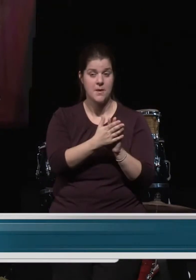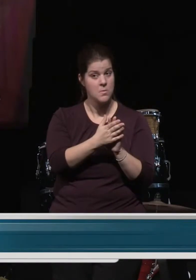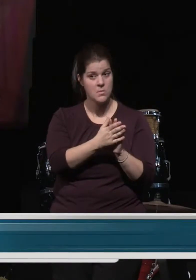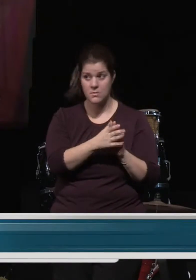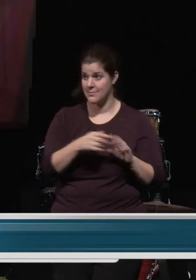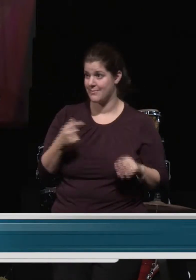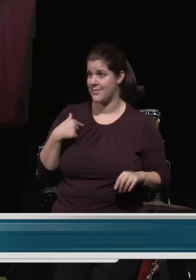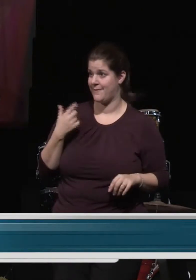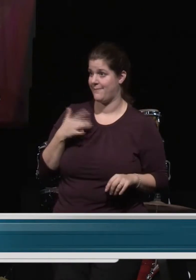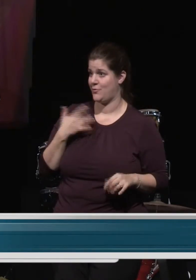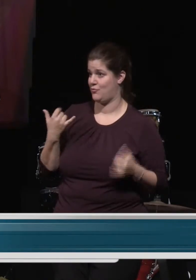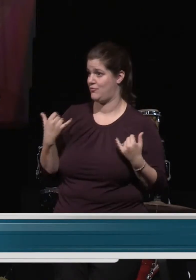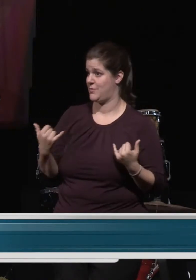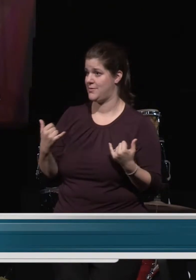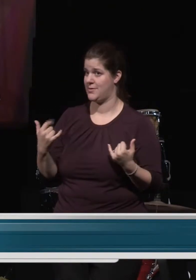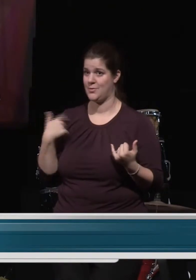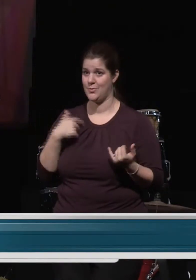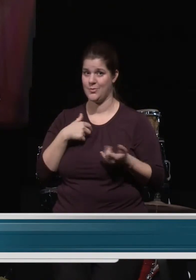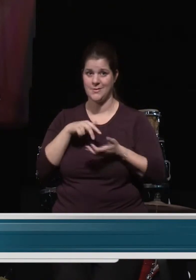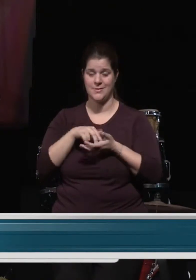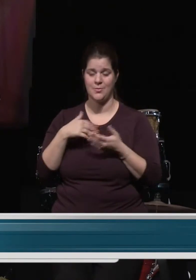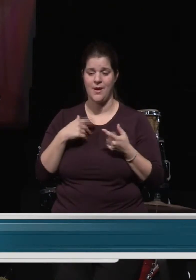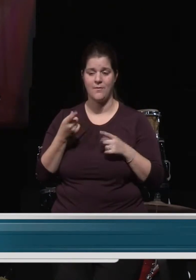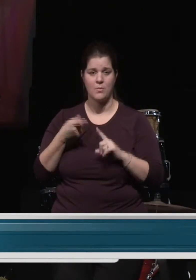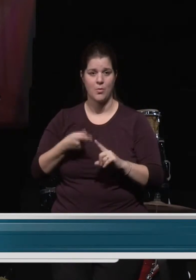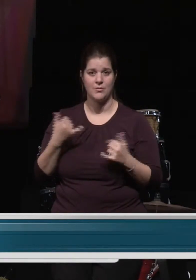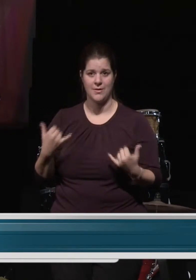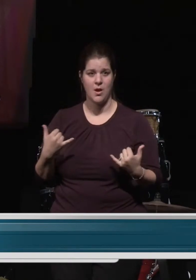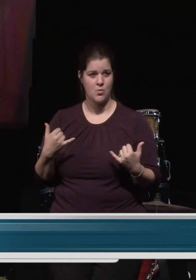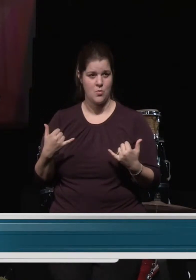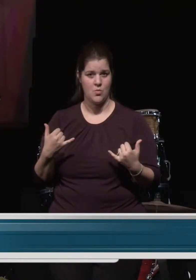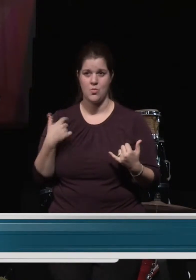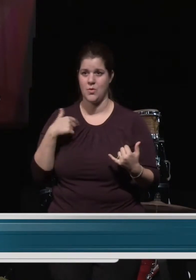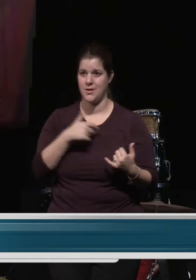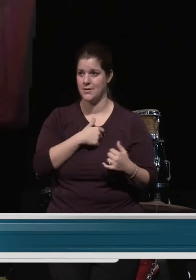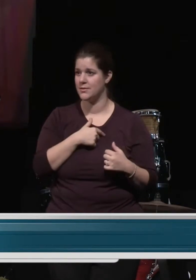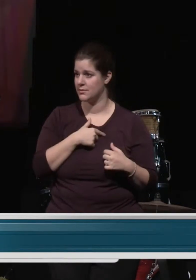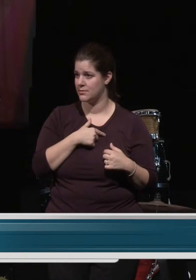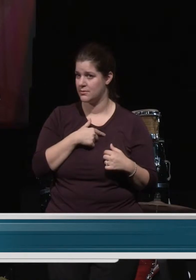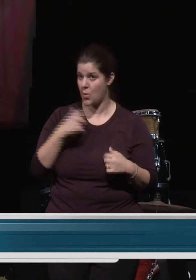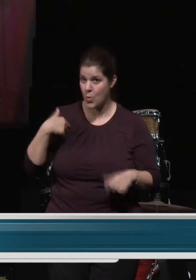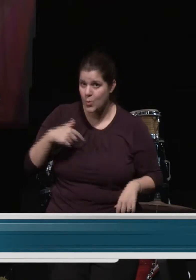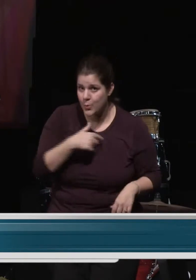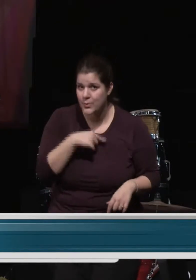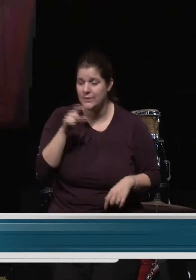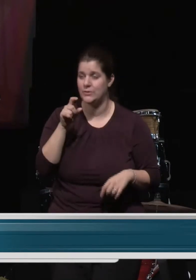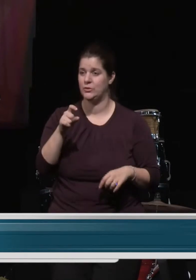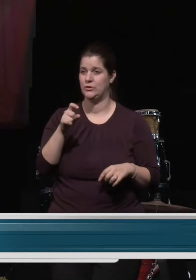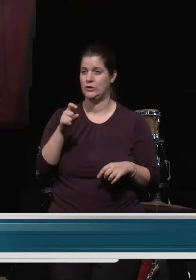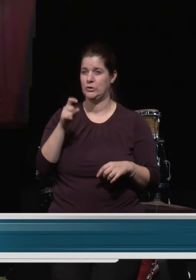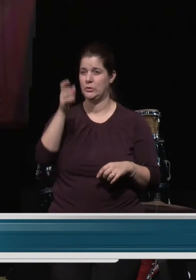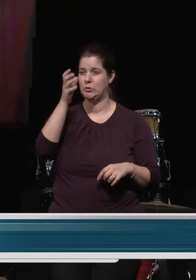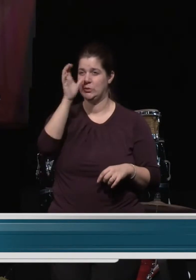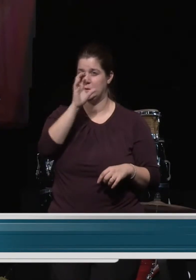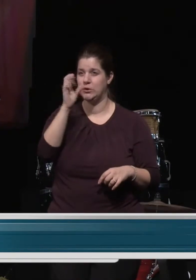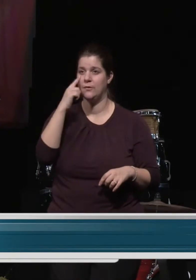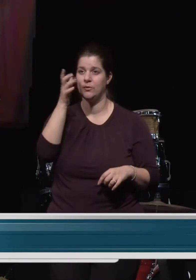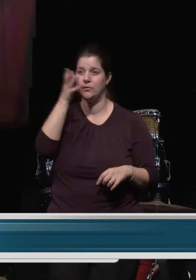stand again at a point where we need to grab our futures